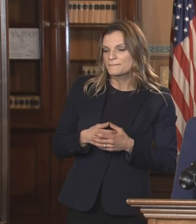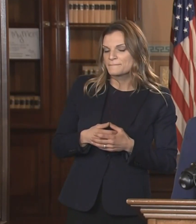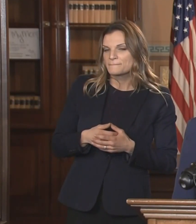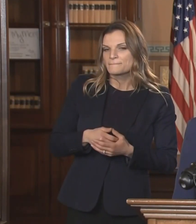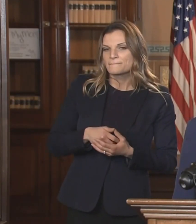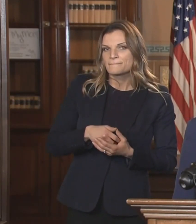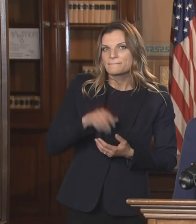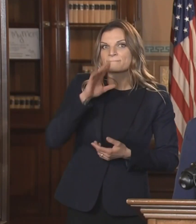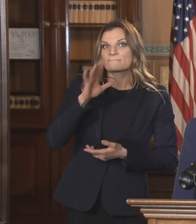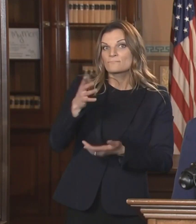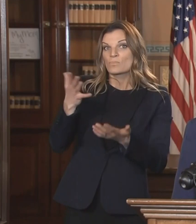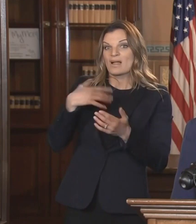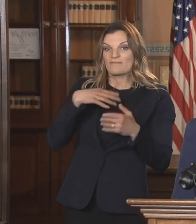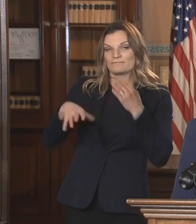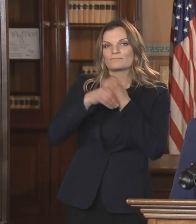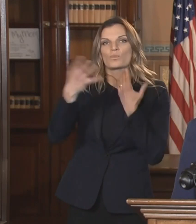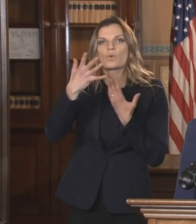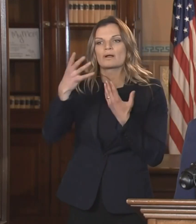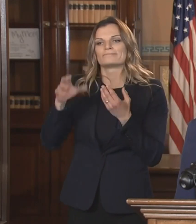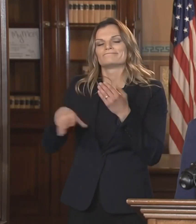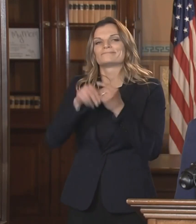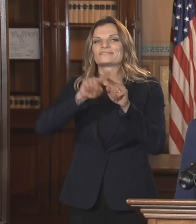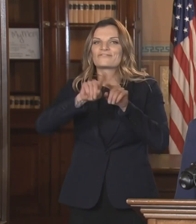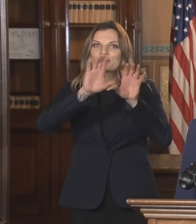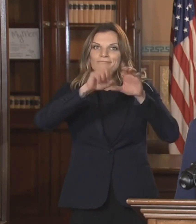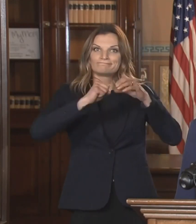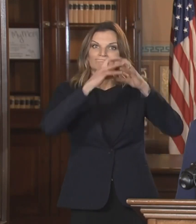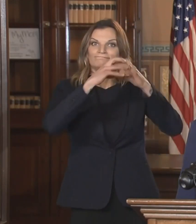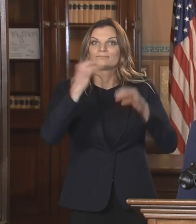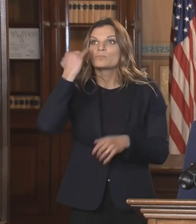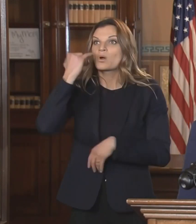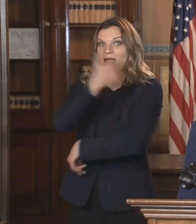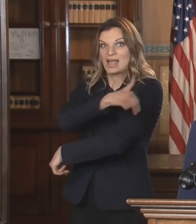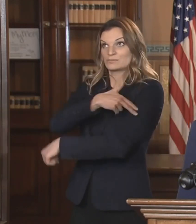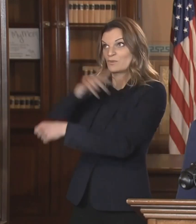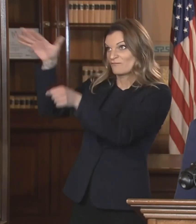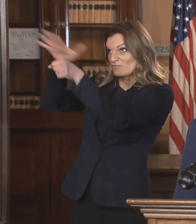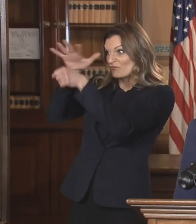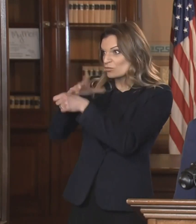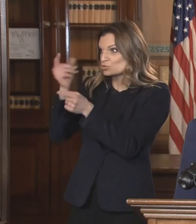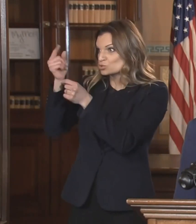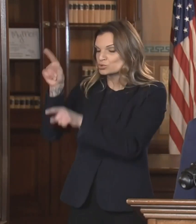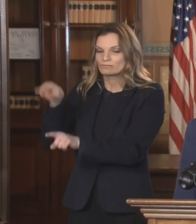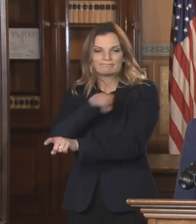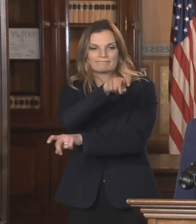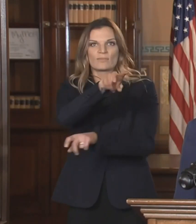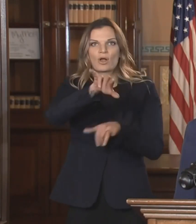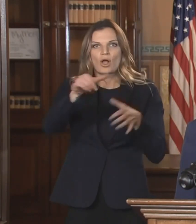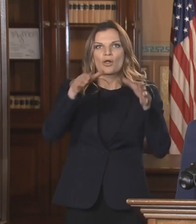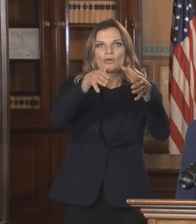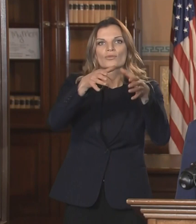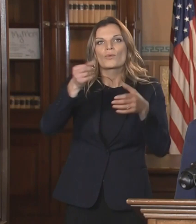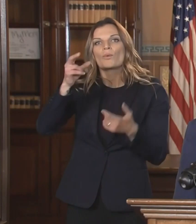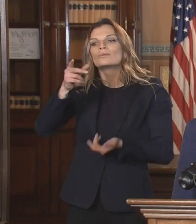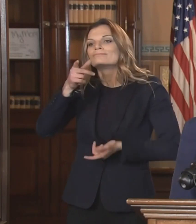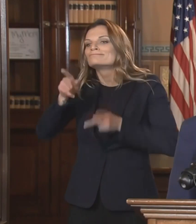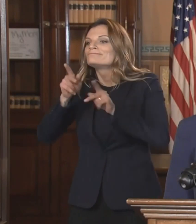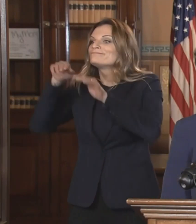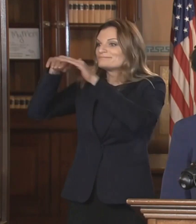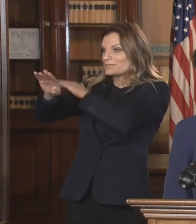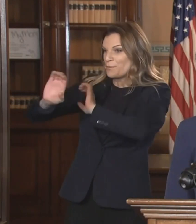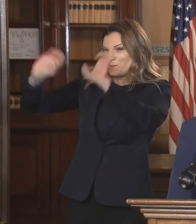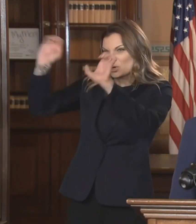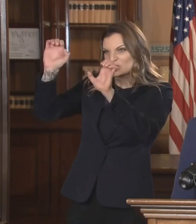200 additional beds that can support hospitals in discharging patients from the hospital who need long term care services.